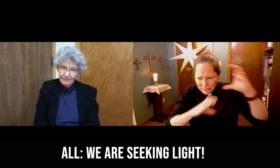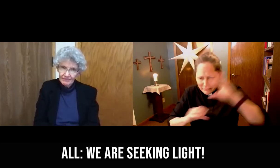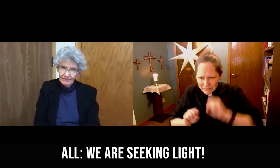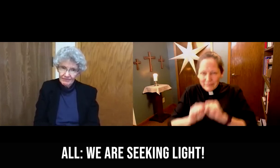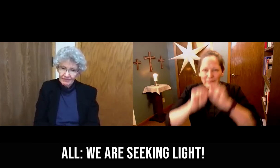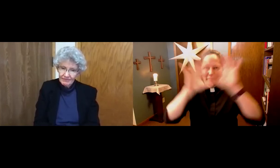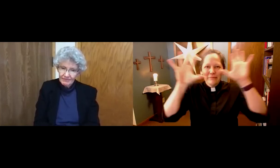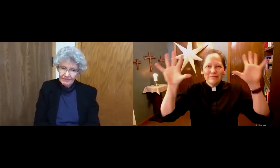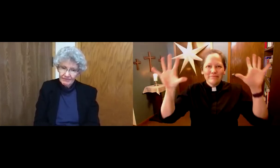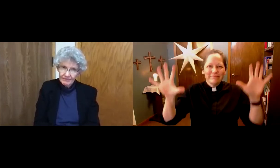light.